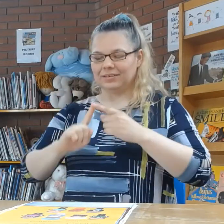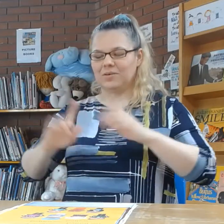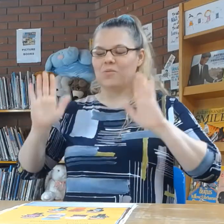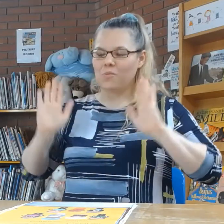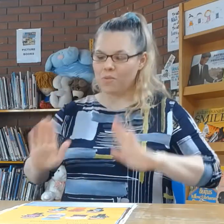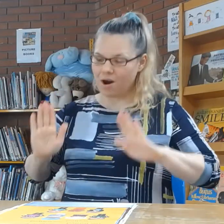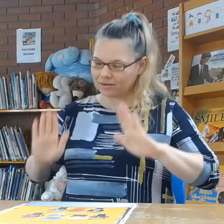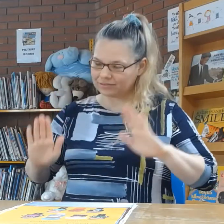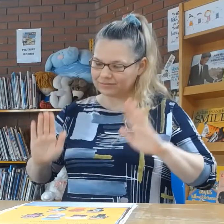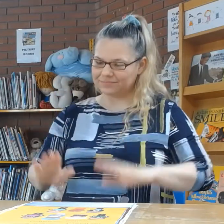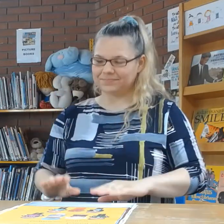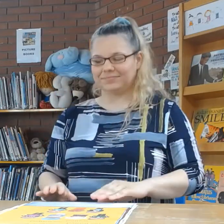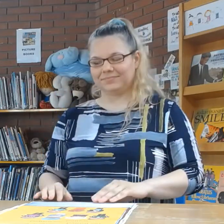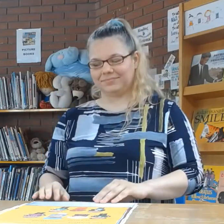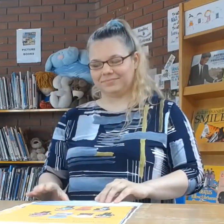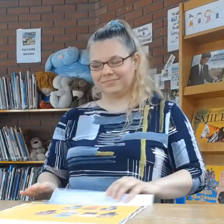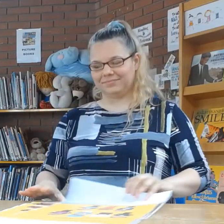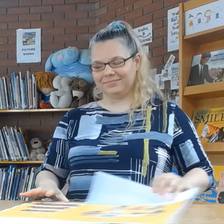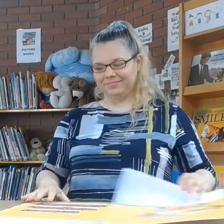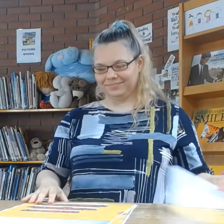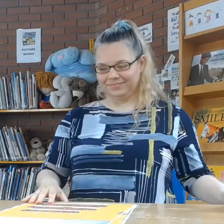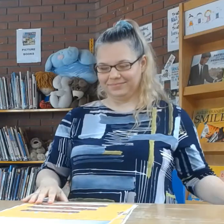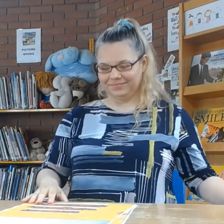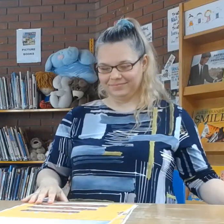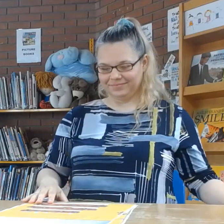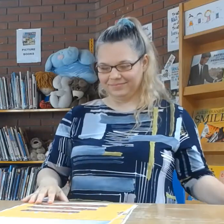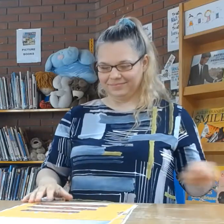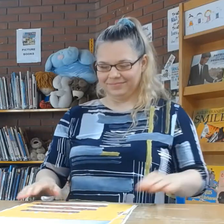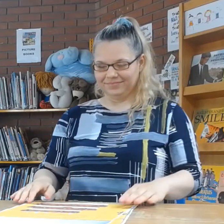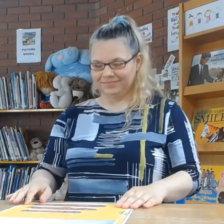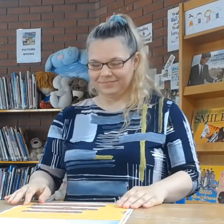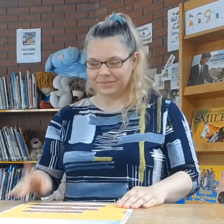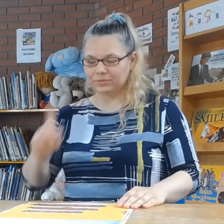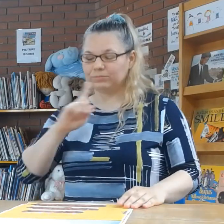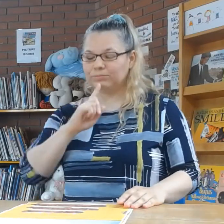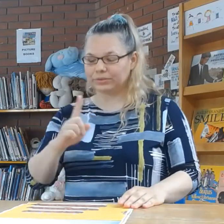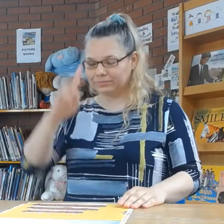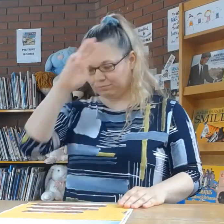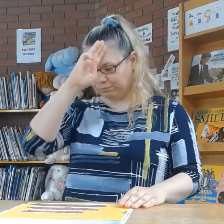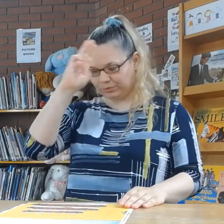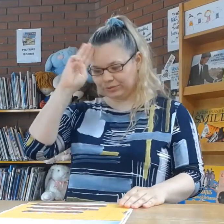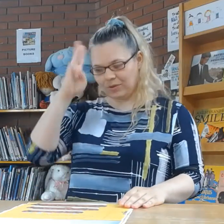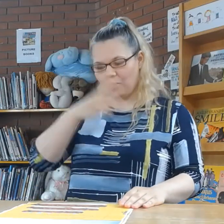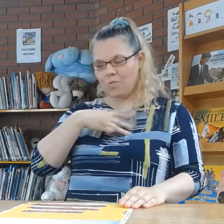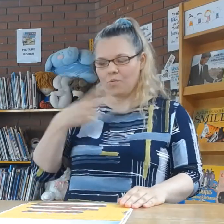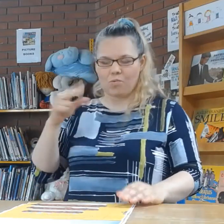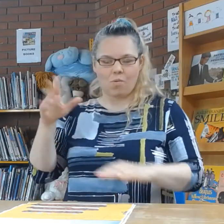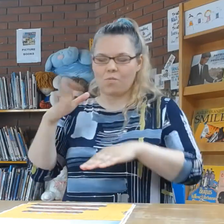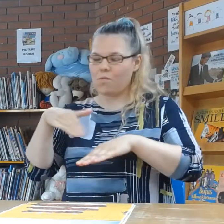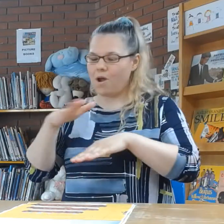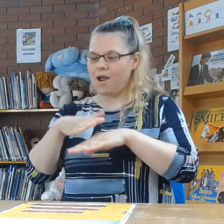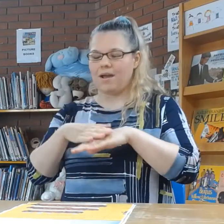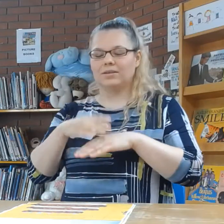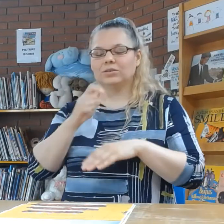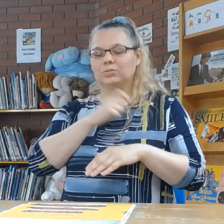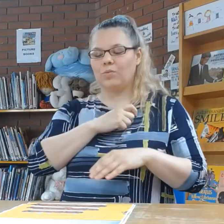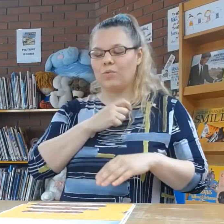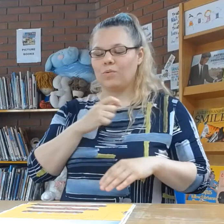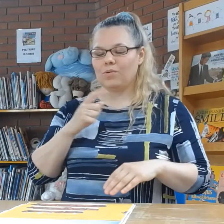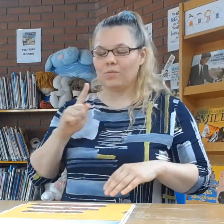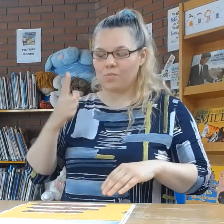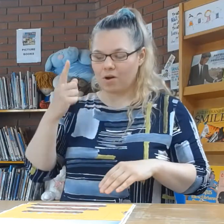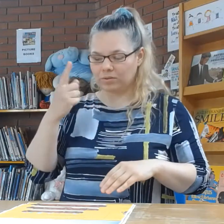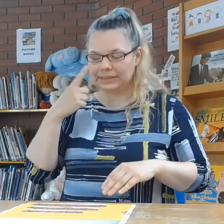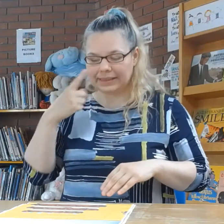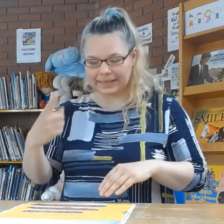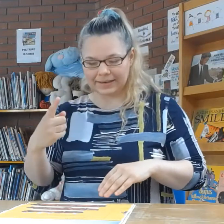They waited, and waited, and waited, But the